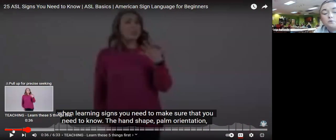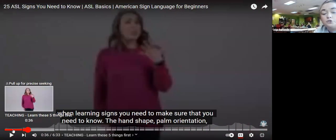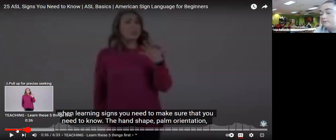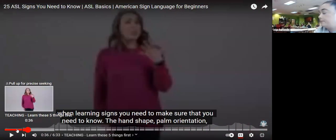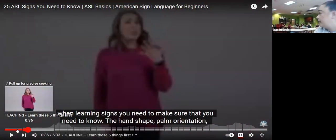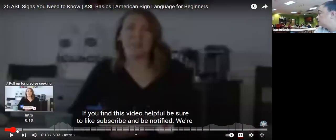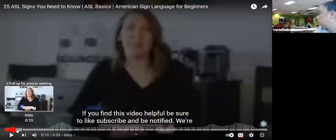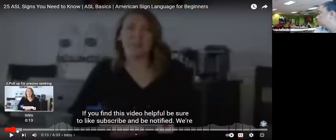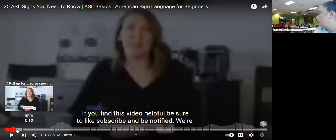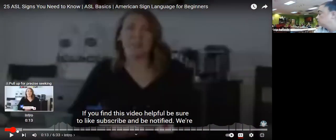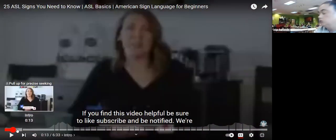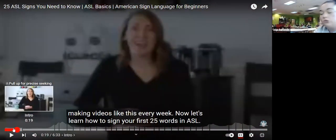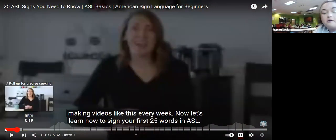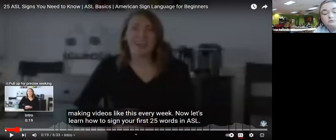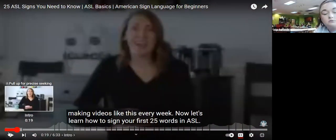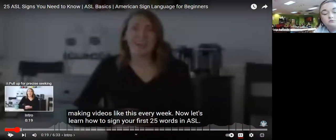oh do you remember it